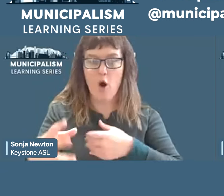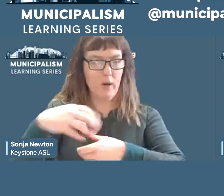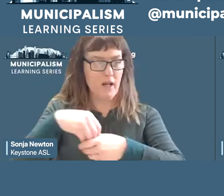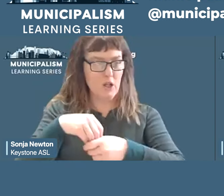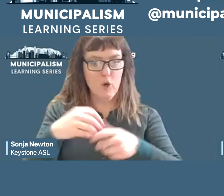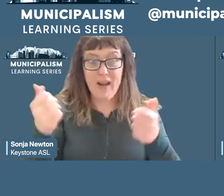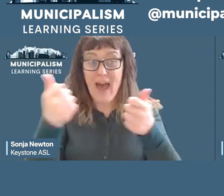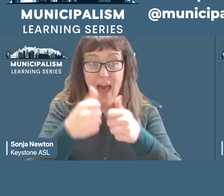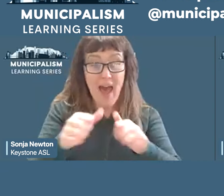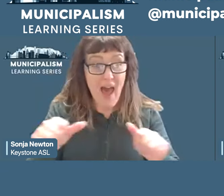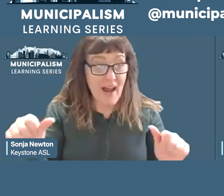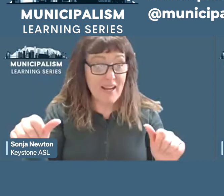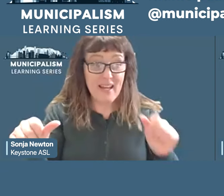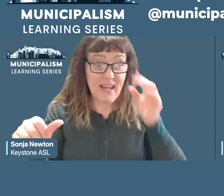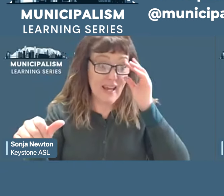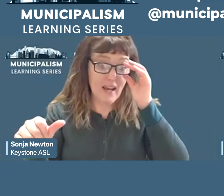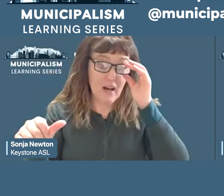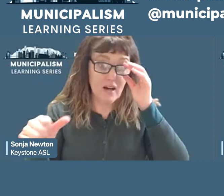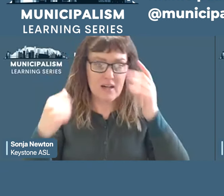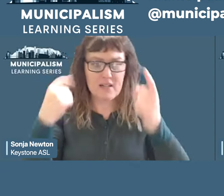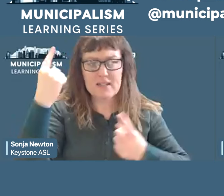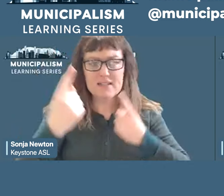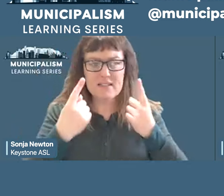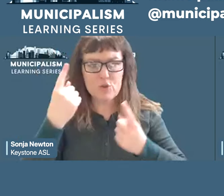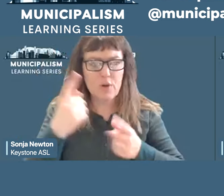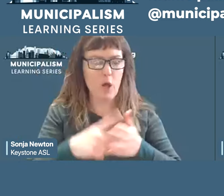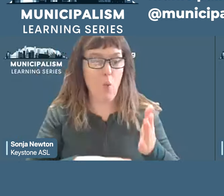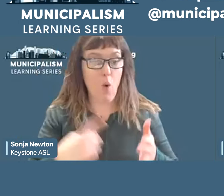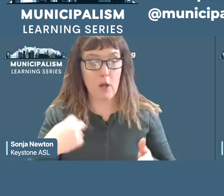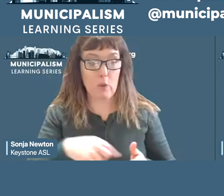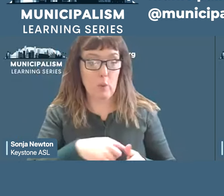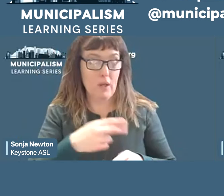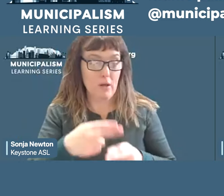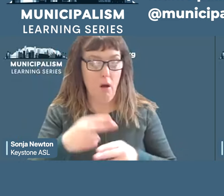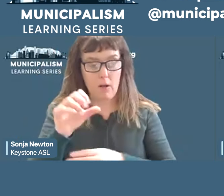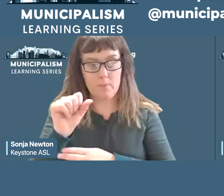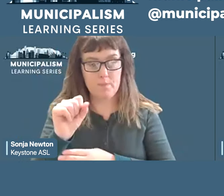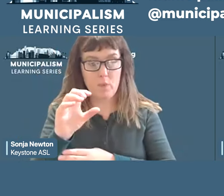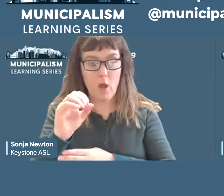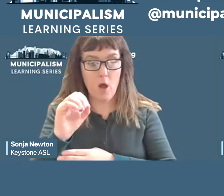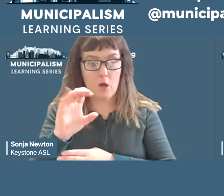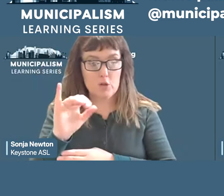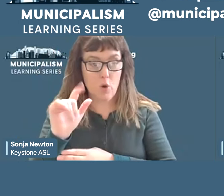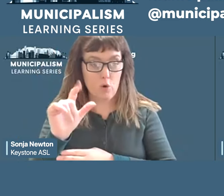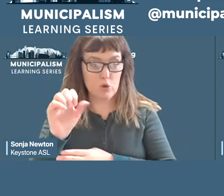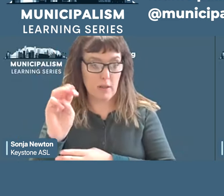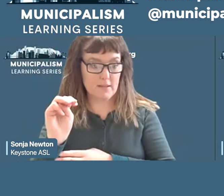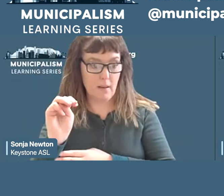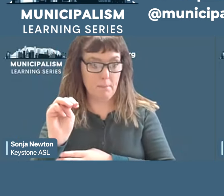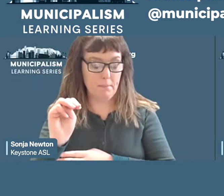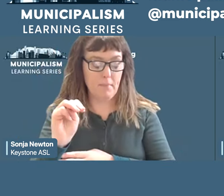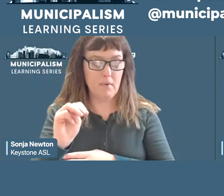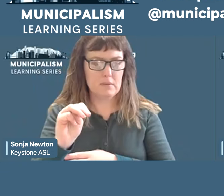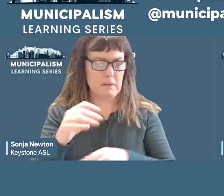consideration of something we might call socialism. Indeed, socialism is a curse word in this